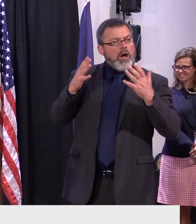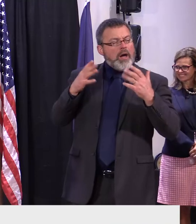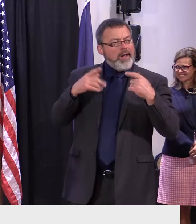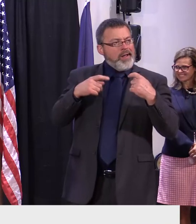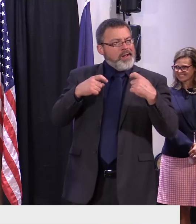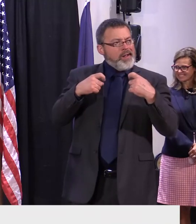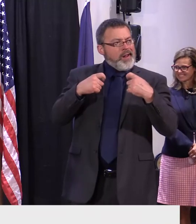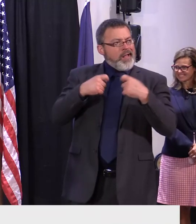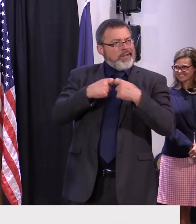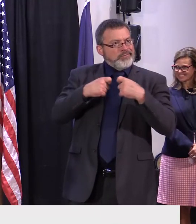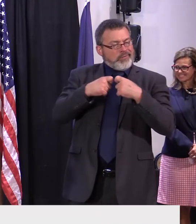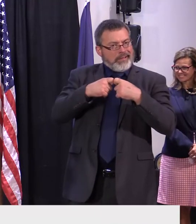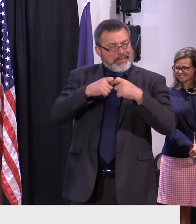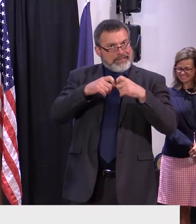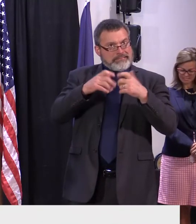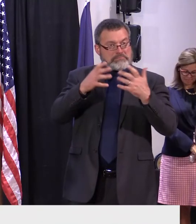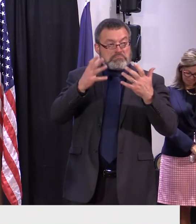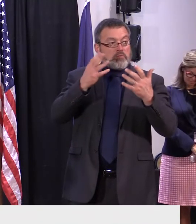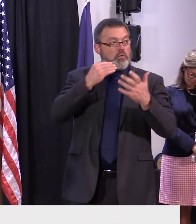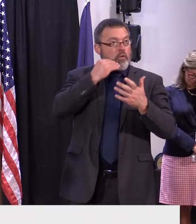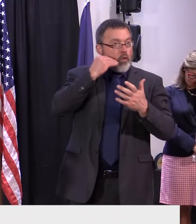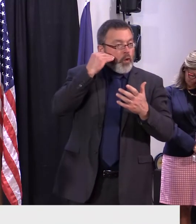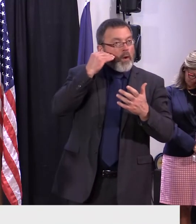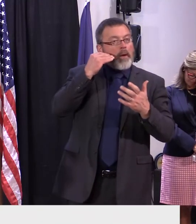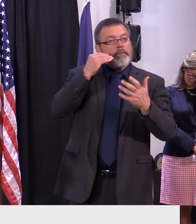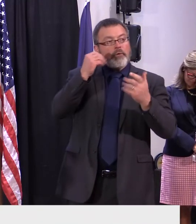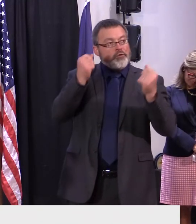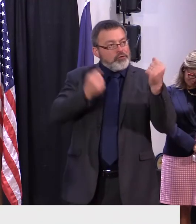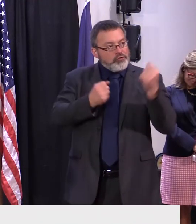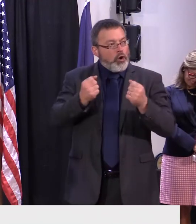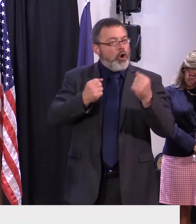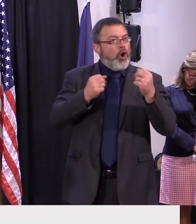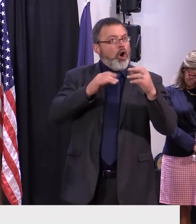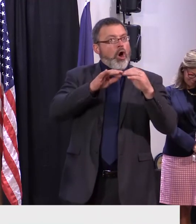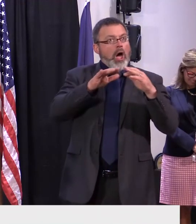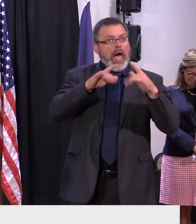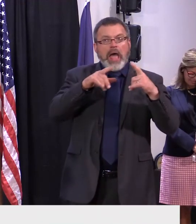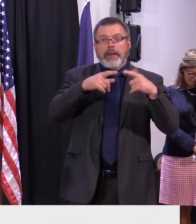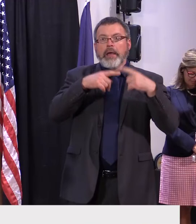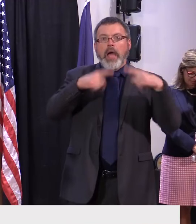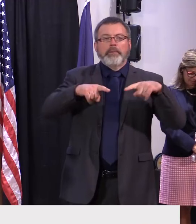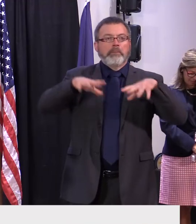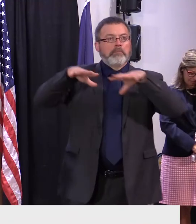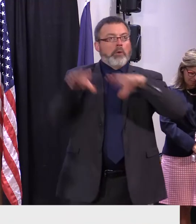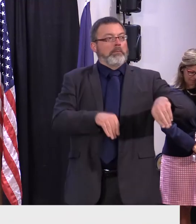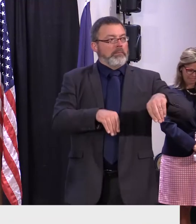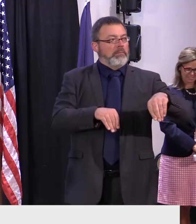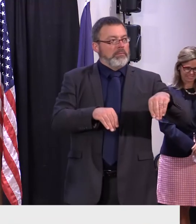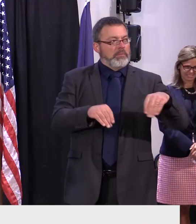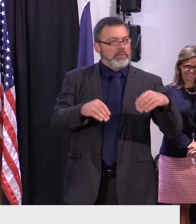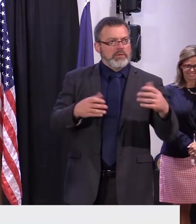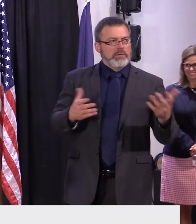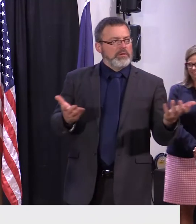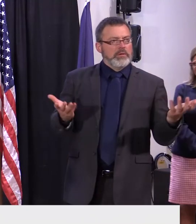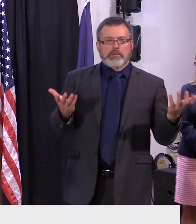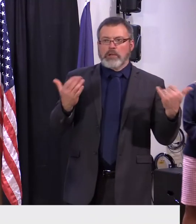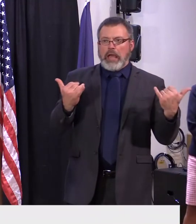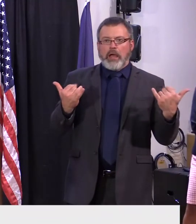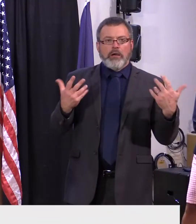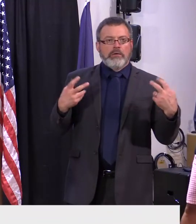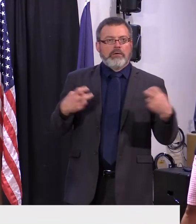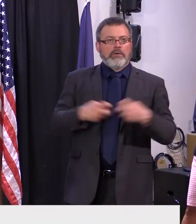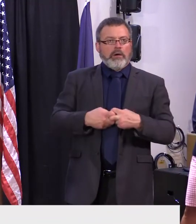electricity if we were to have a blackout uh our society would be in even